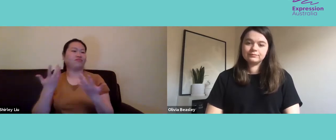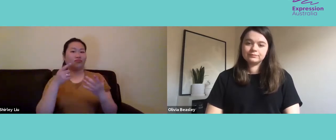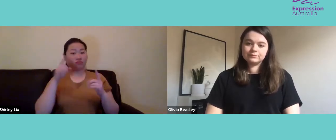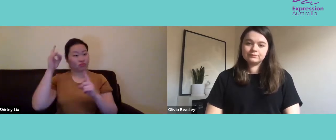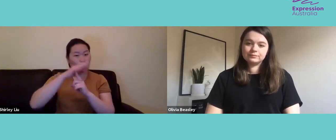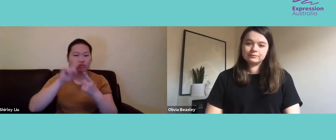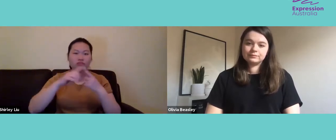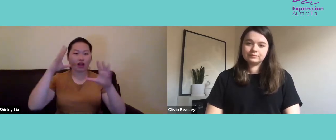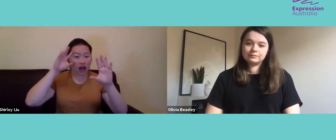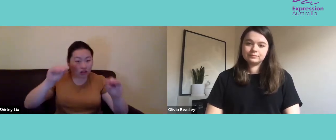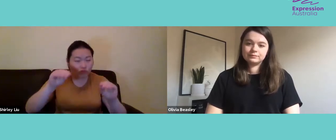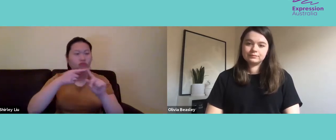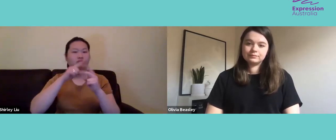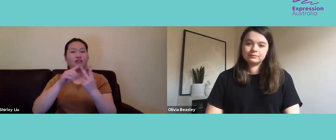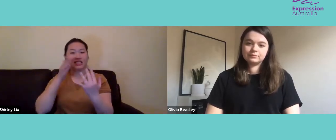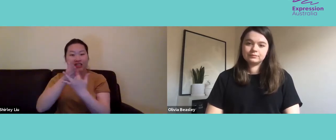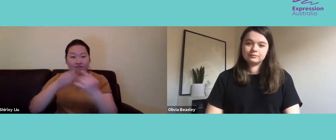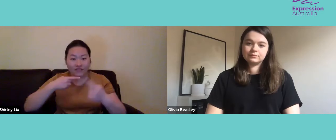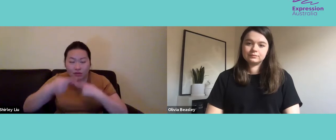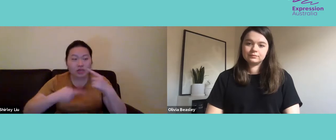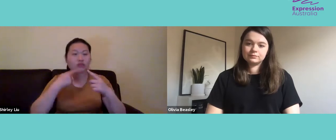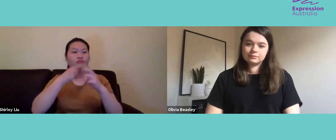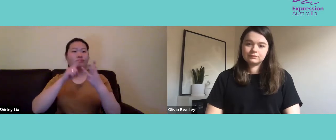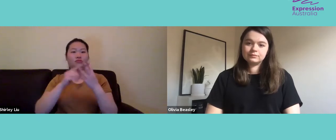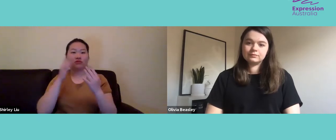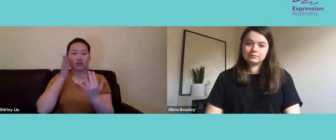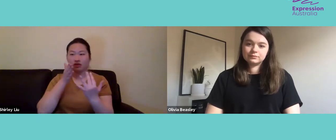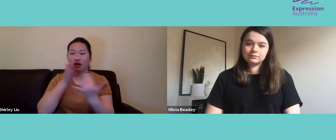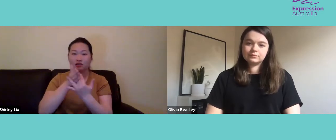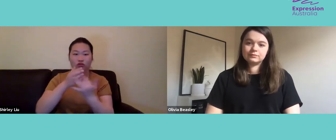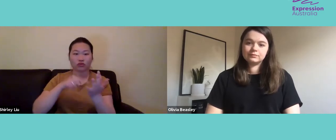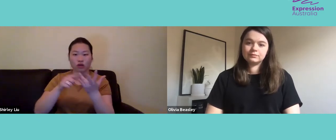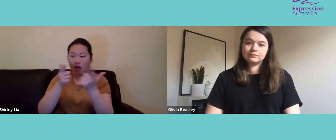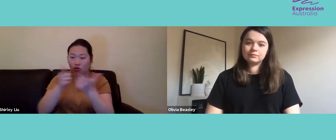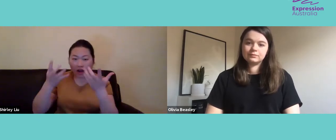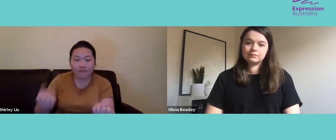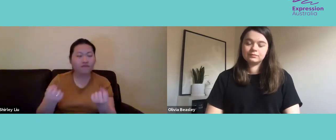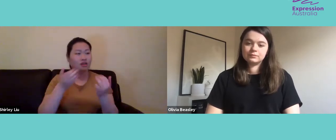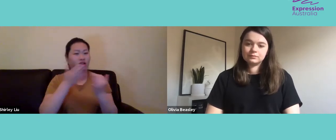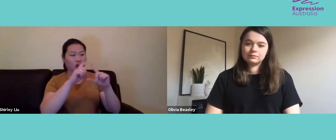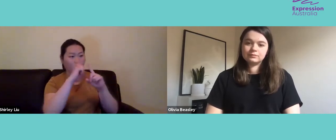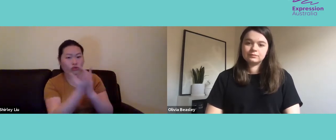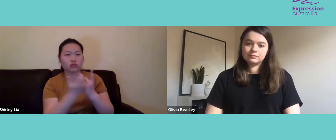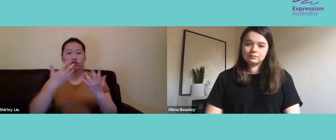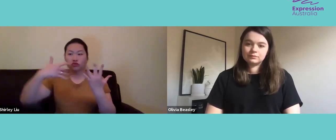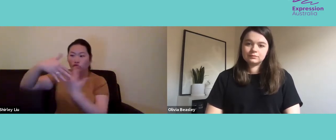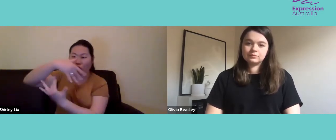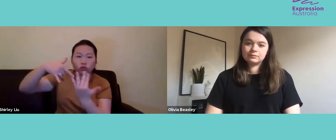as an equal access for all people around the world to communication, language,